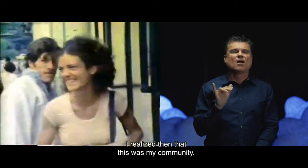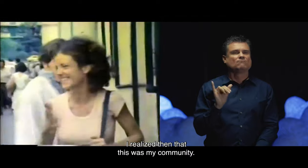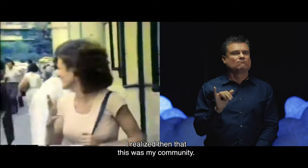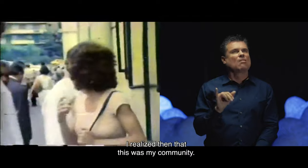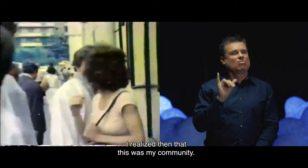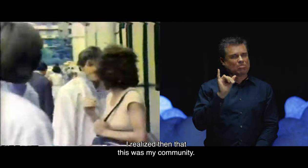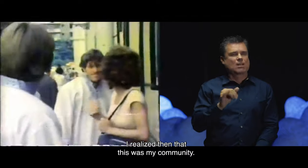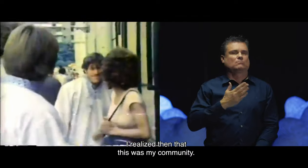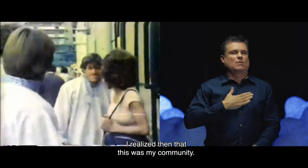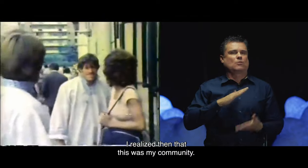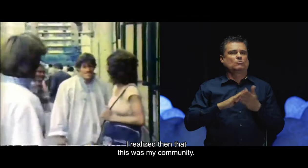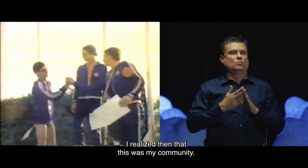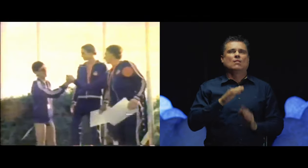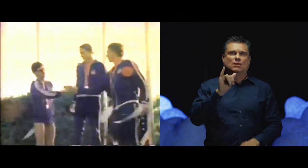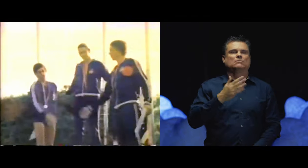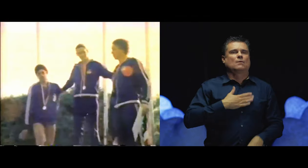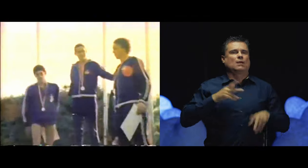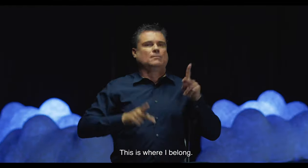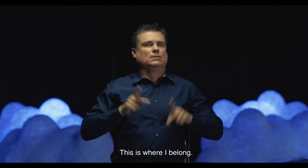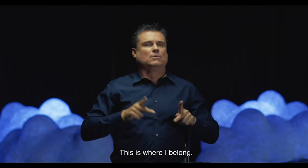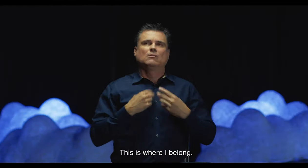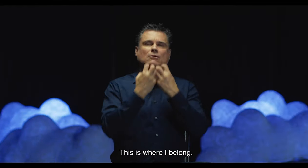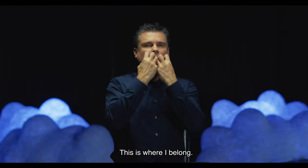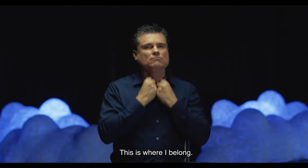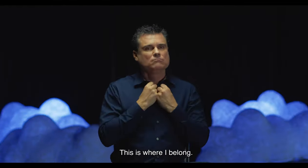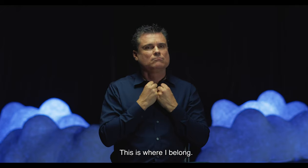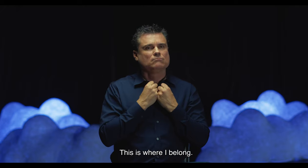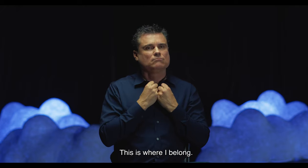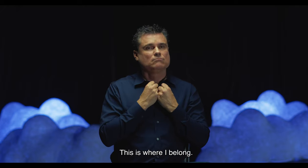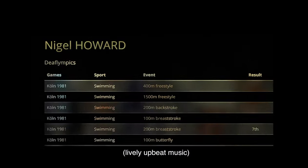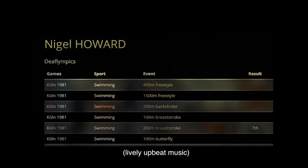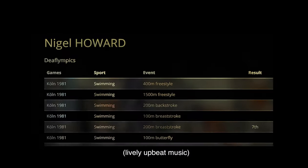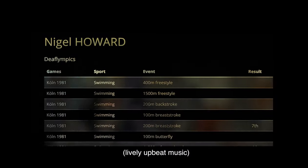I realized then that this was my community. This is where I belong.